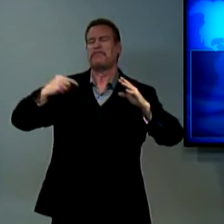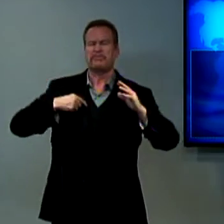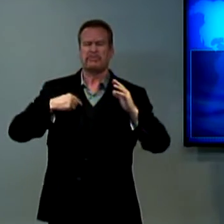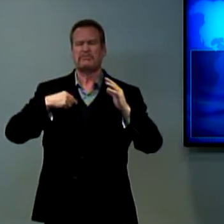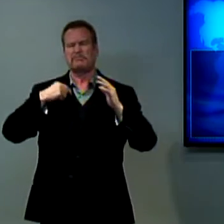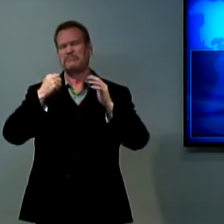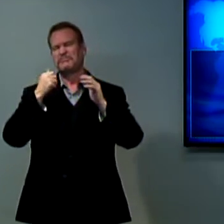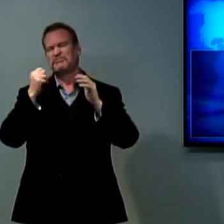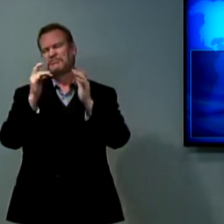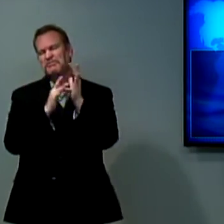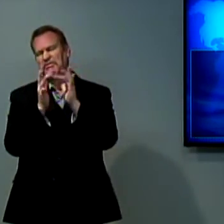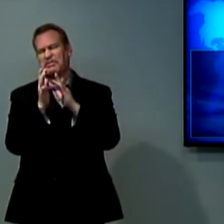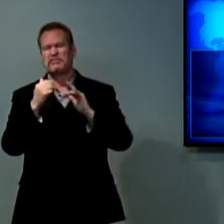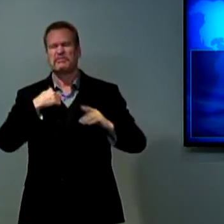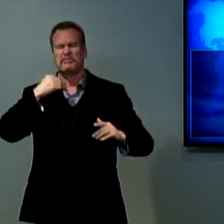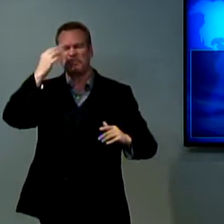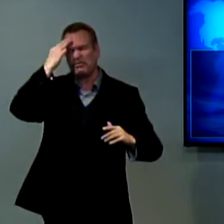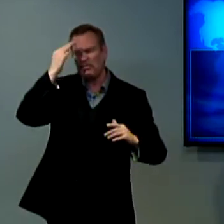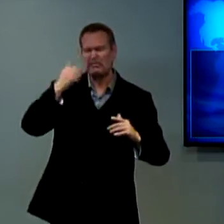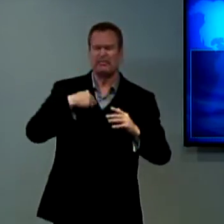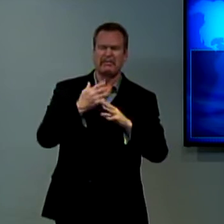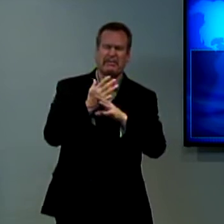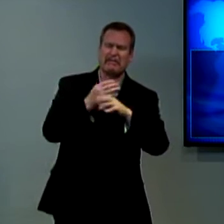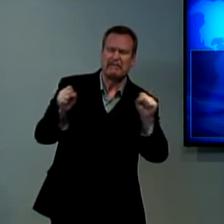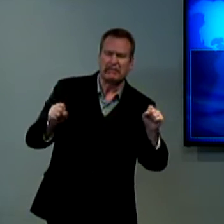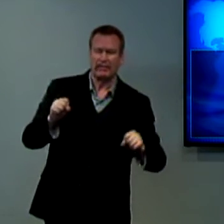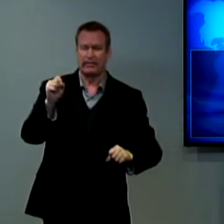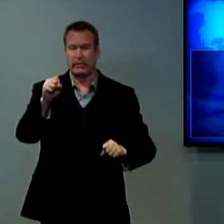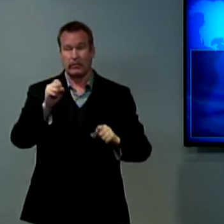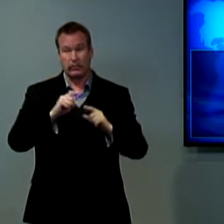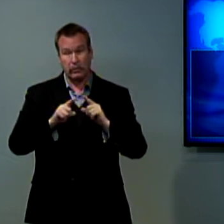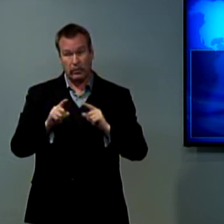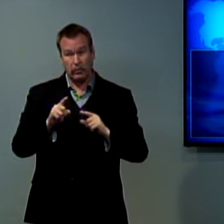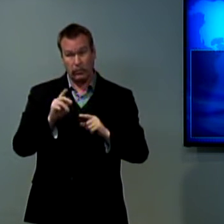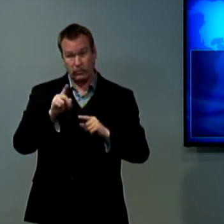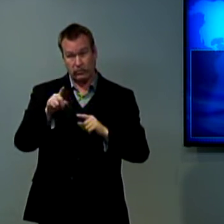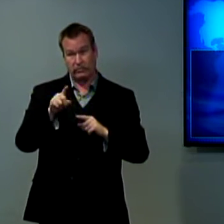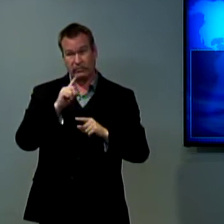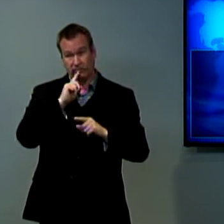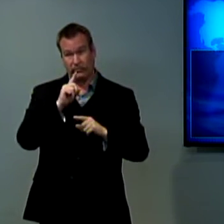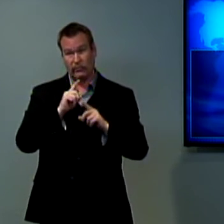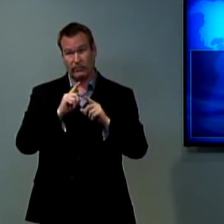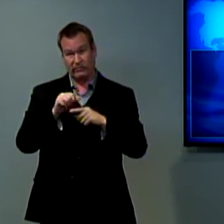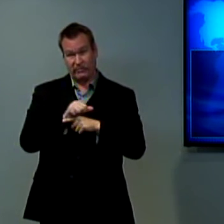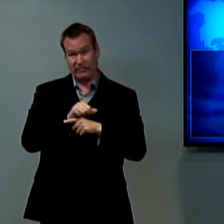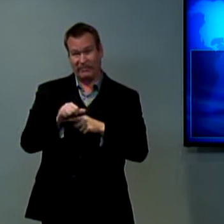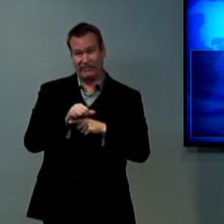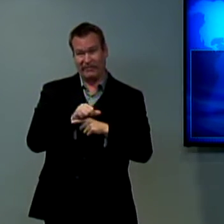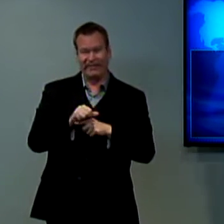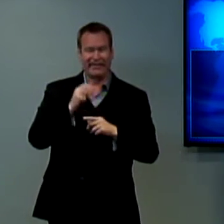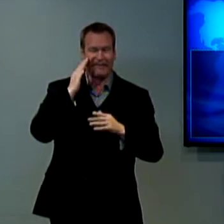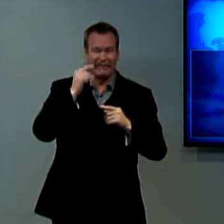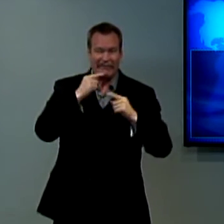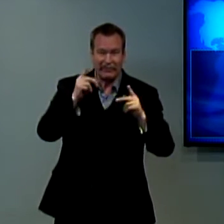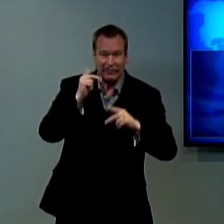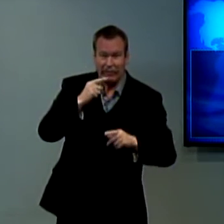Often people say, you know, I follow Jesus, I follow I'm saved. But do they actually live it out?